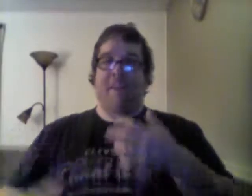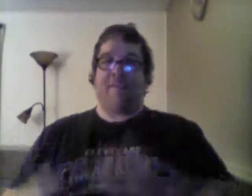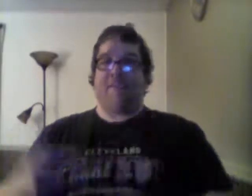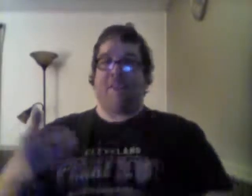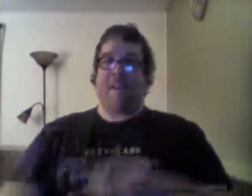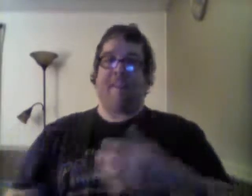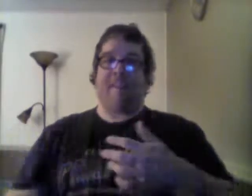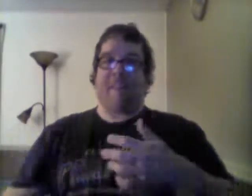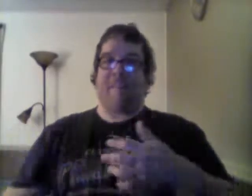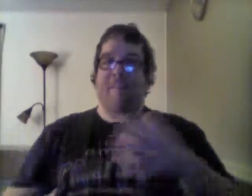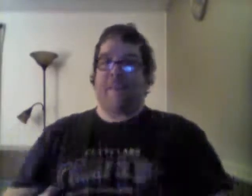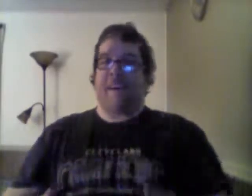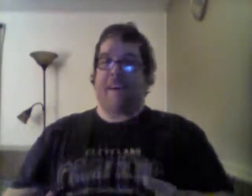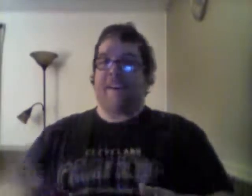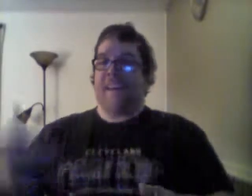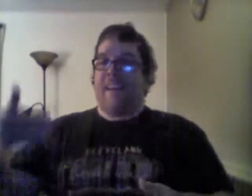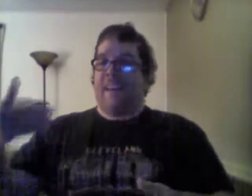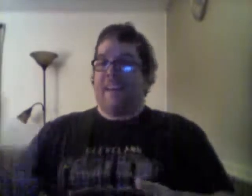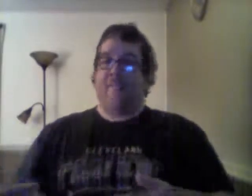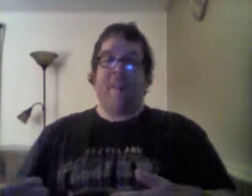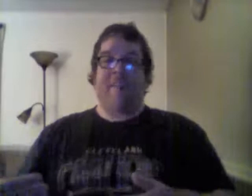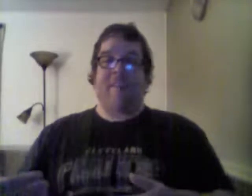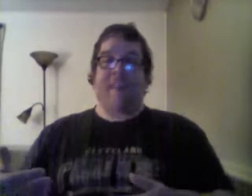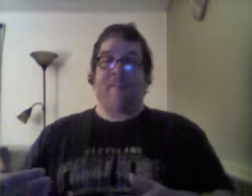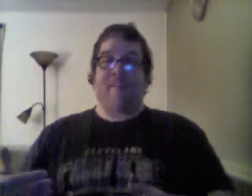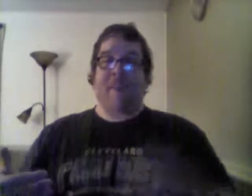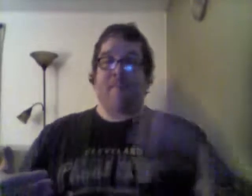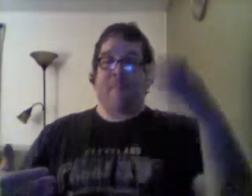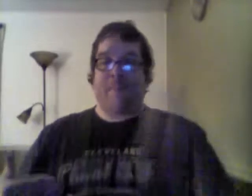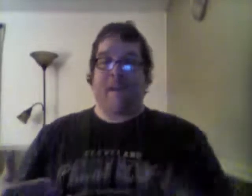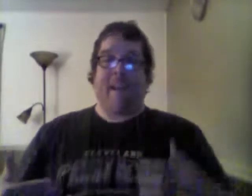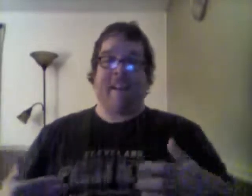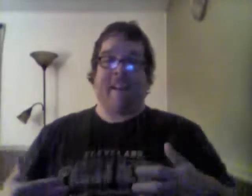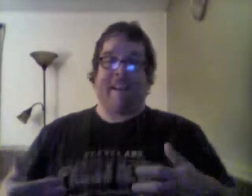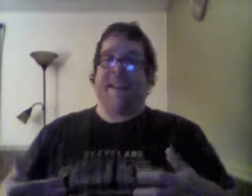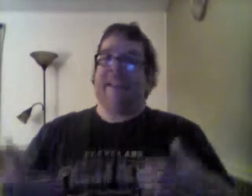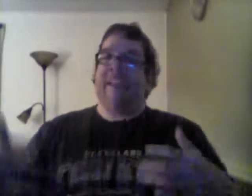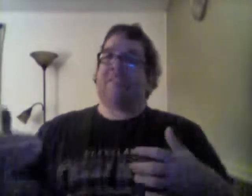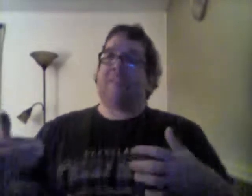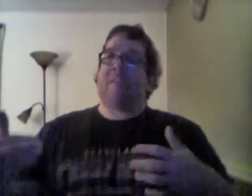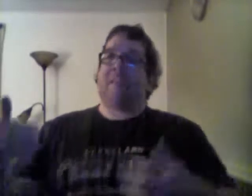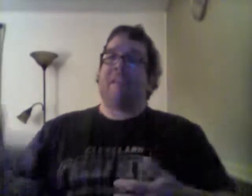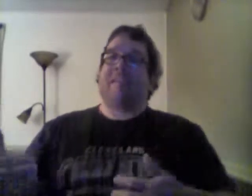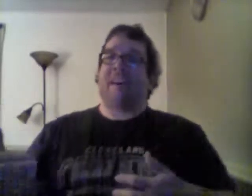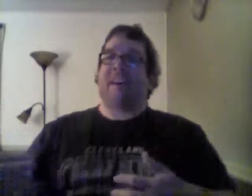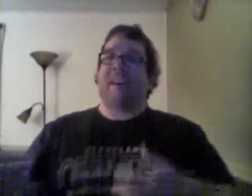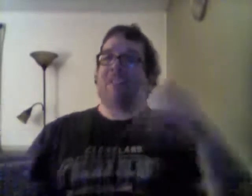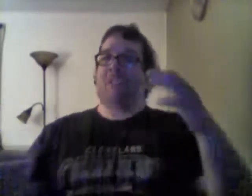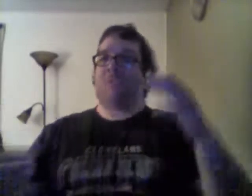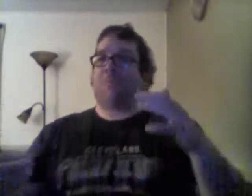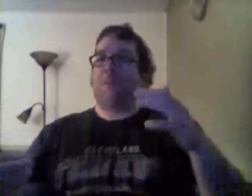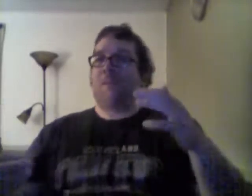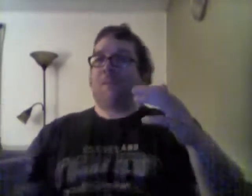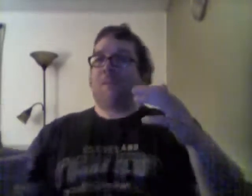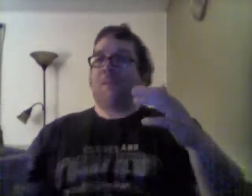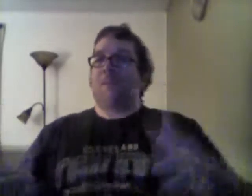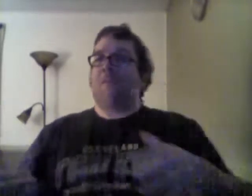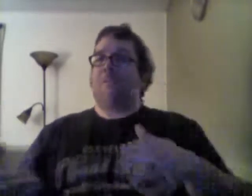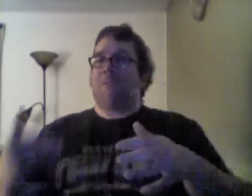fans were trying to escape the fire and their fans escaped the fire, but the band didn't. So they decide to go to